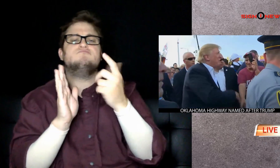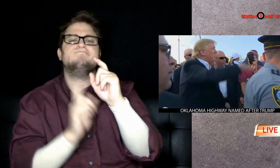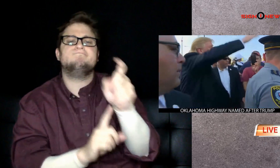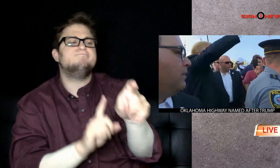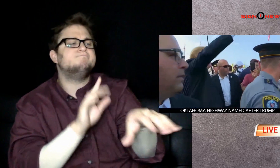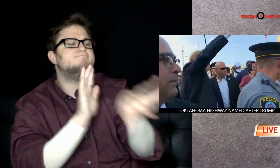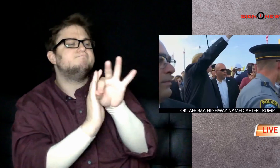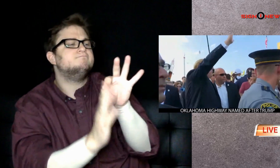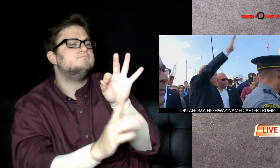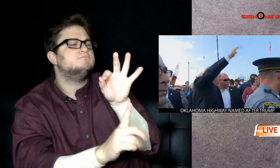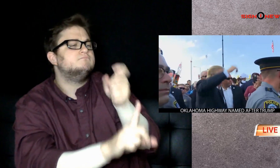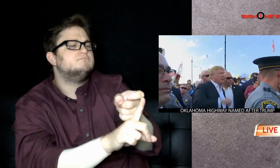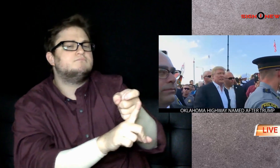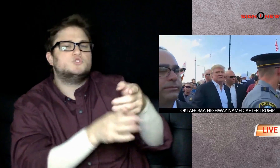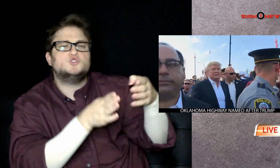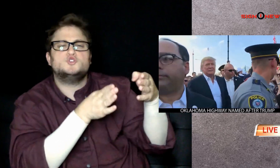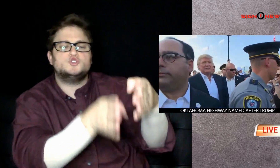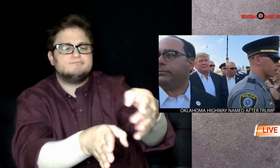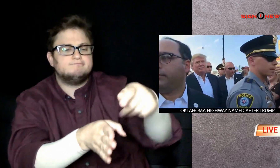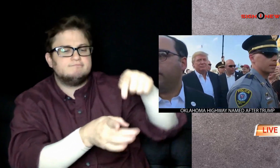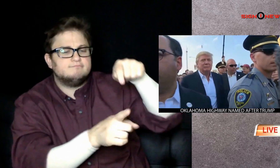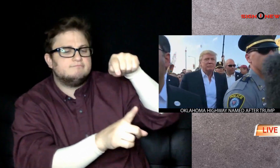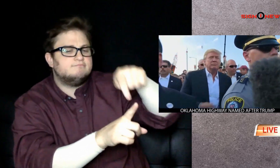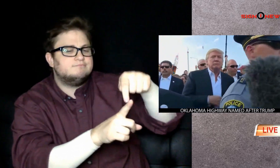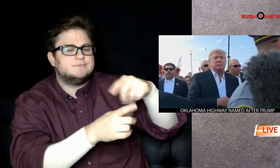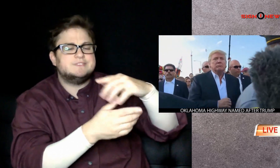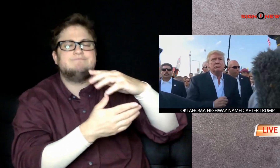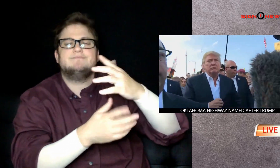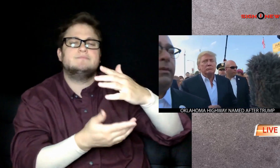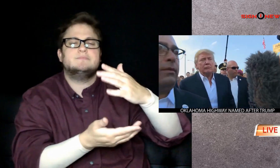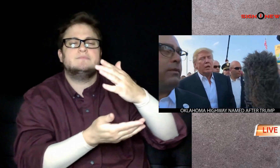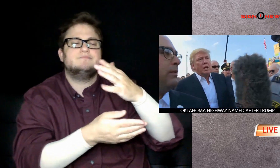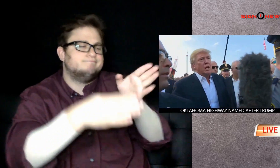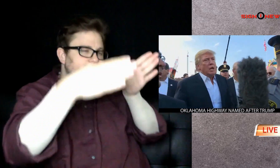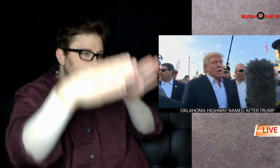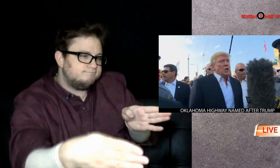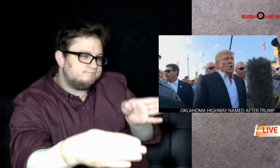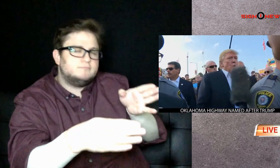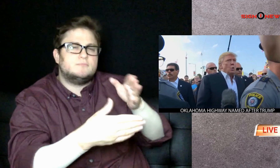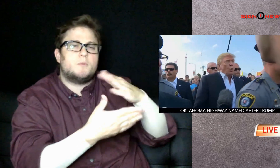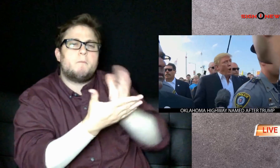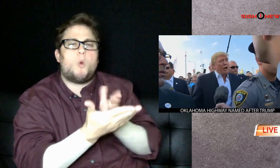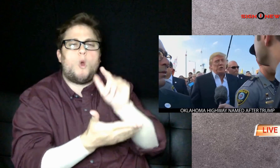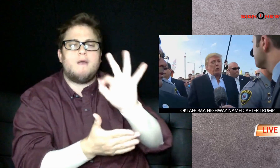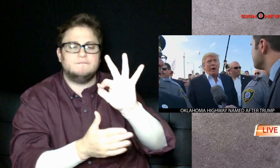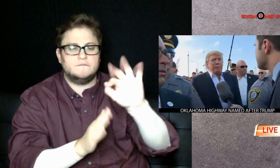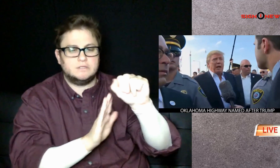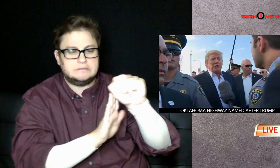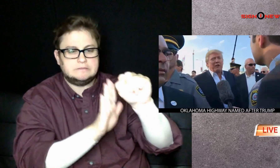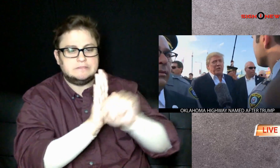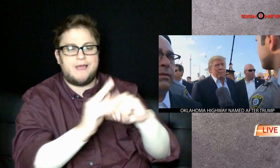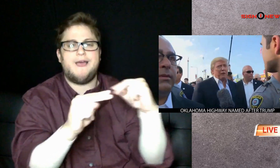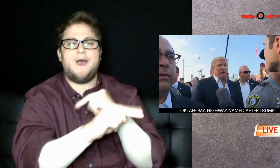Oklahoma Governor Kevin Stitt has signed legislation to